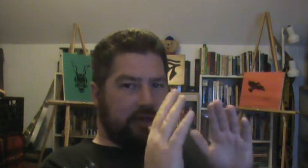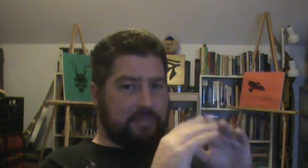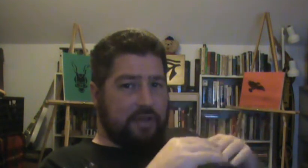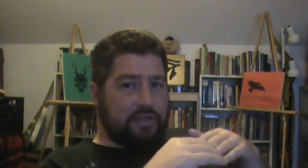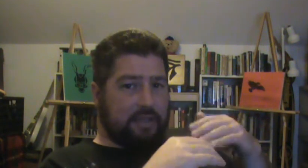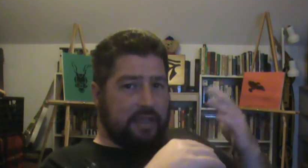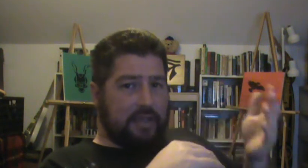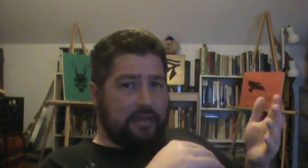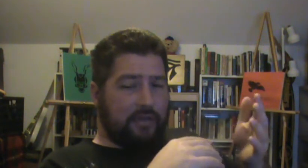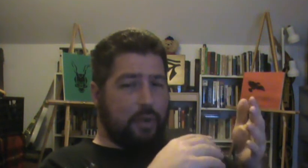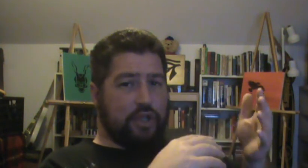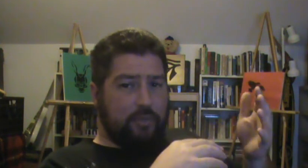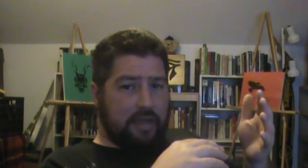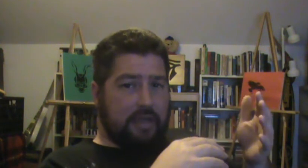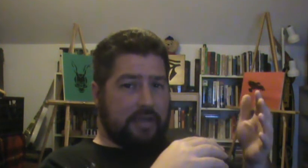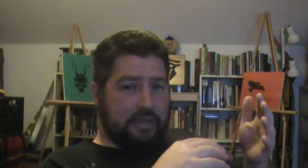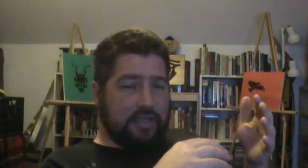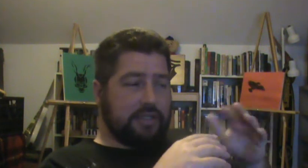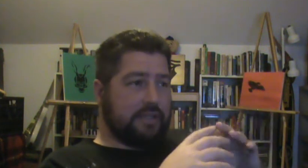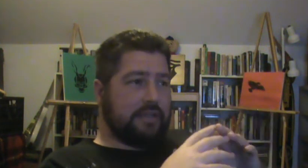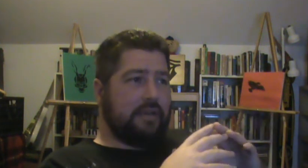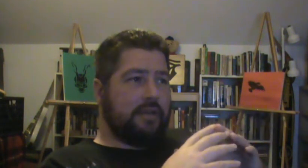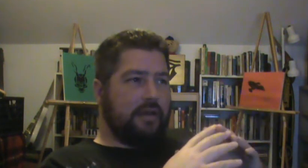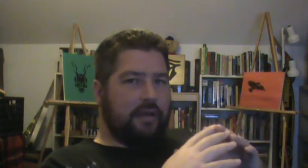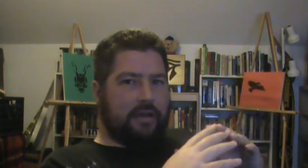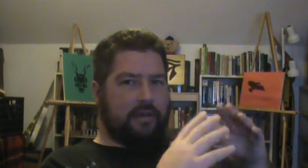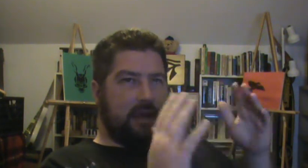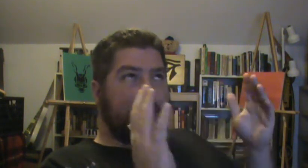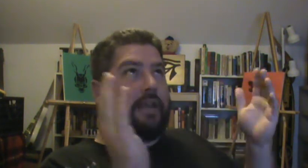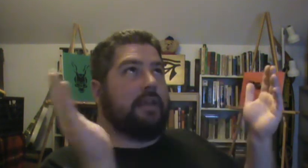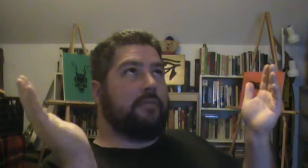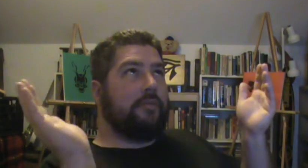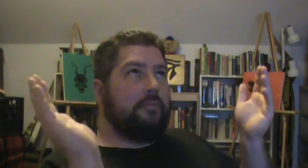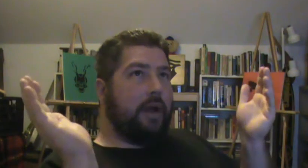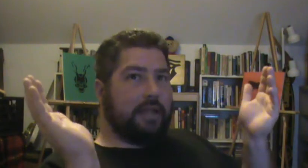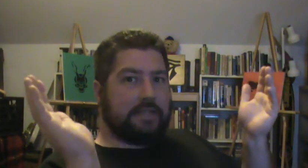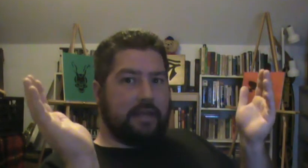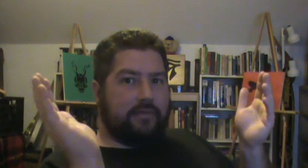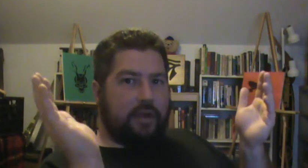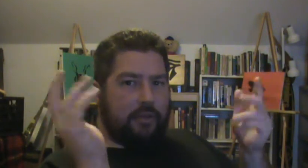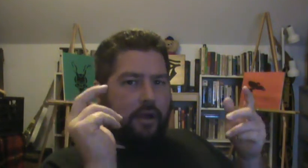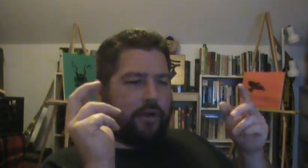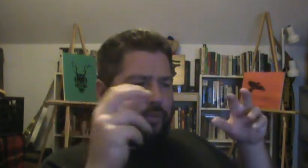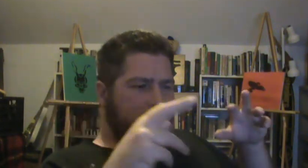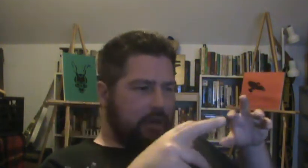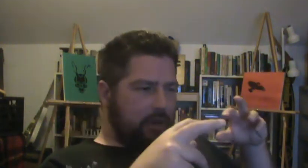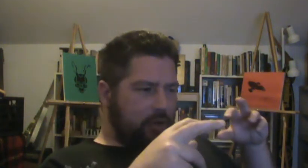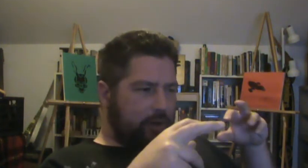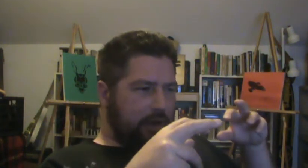especially in low humidity conditions, like in my state of Colorado, where